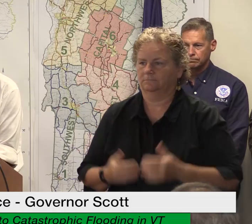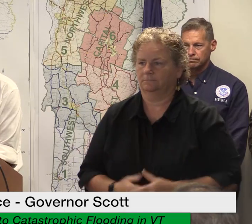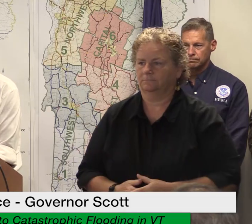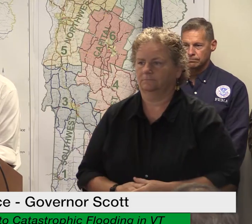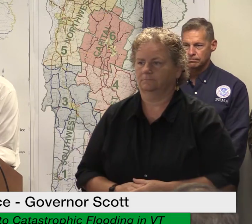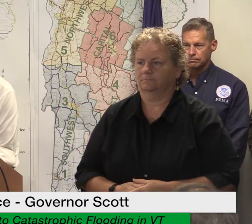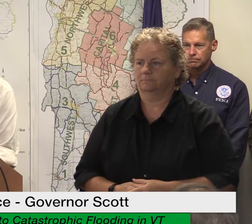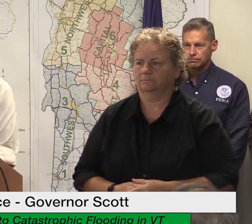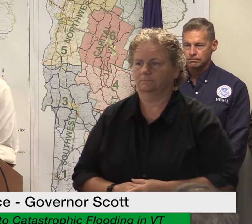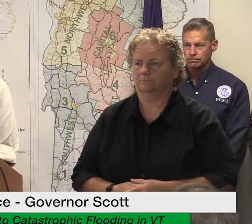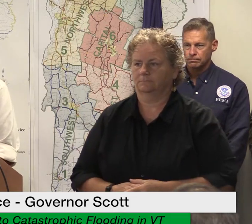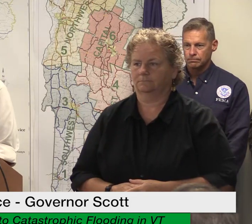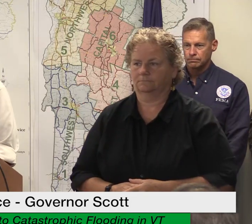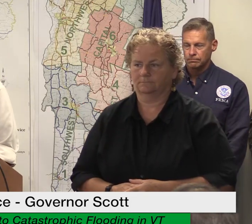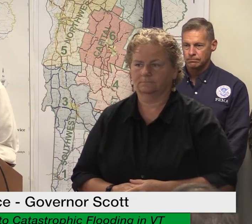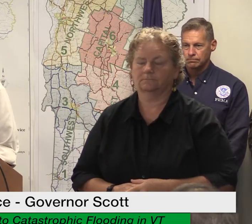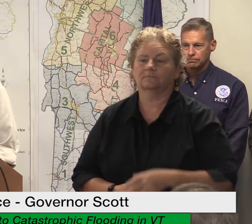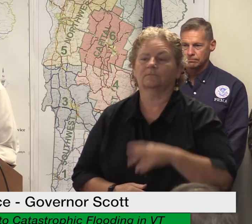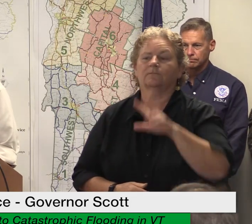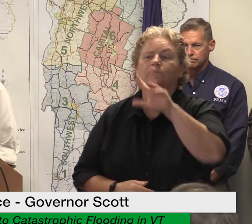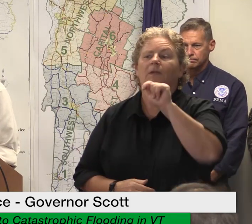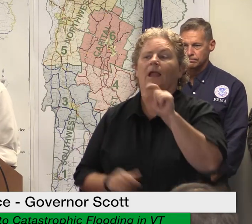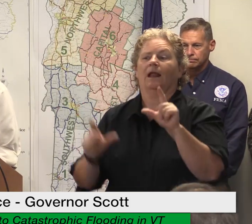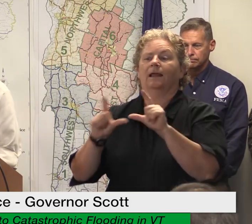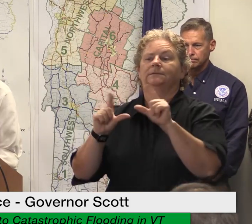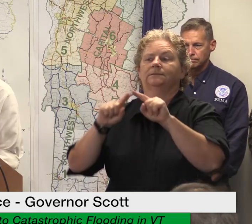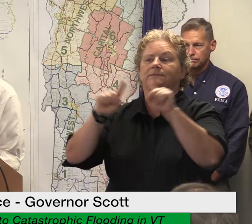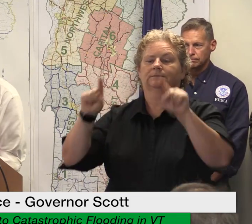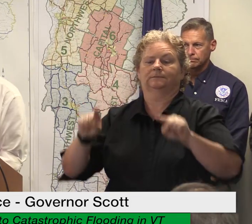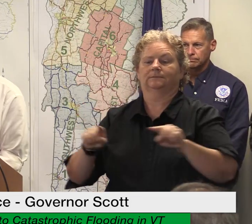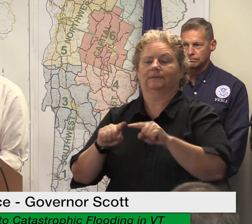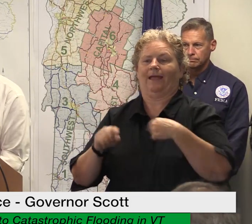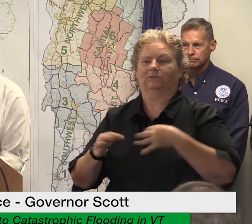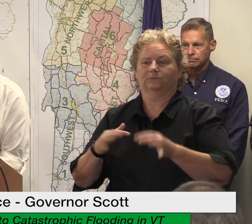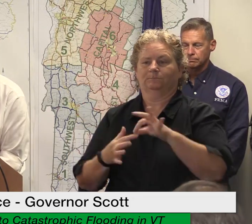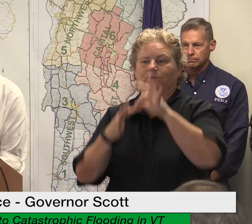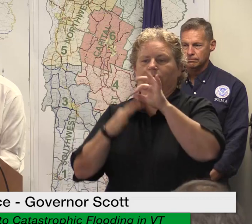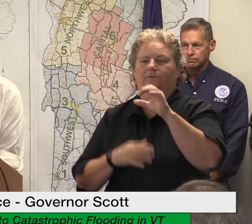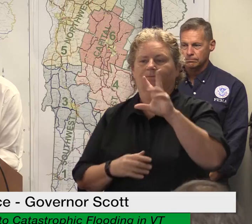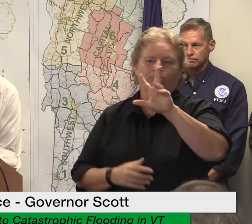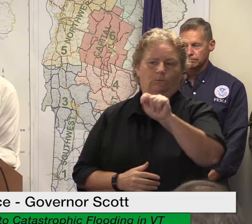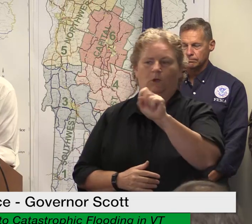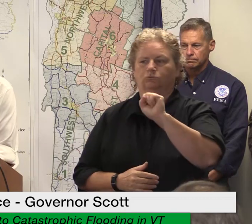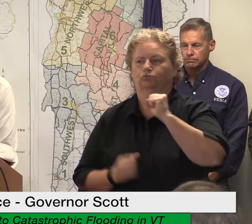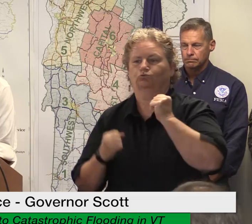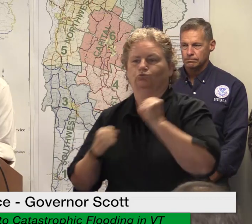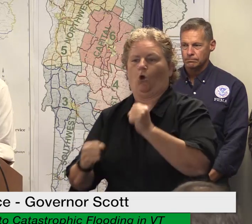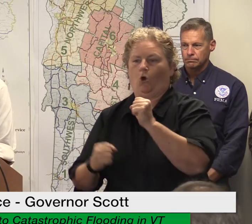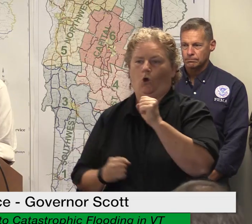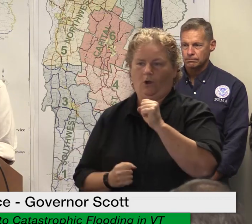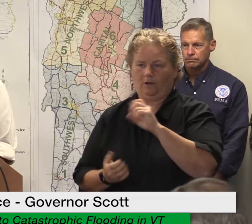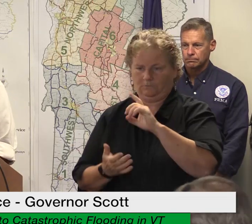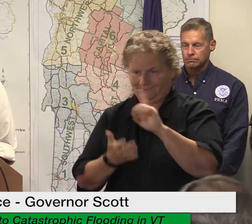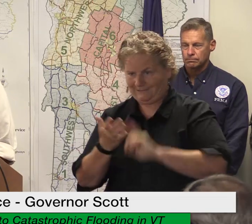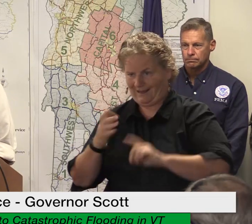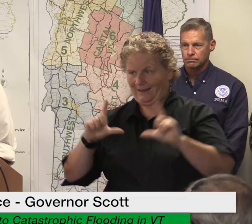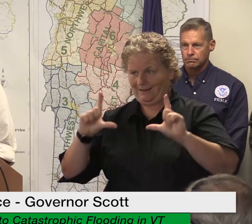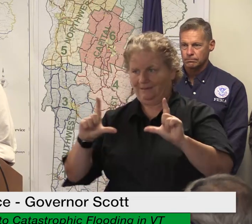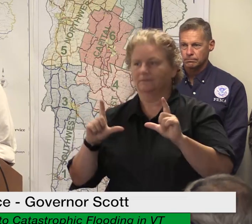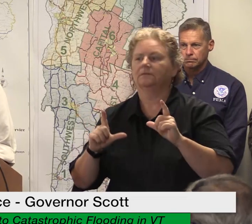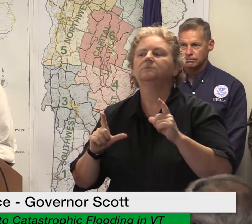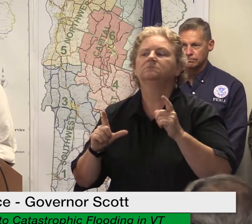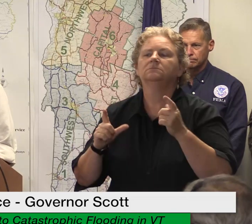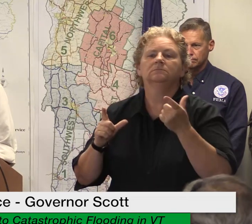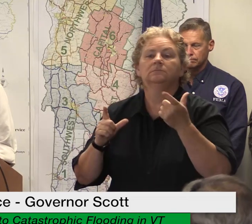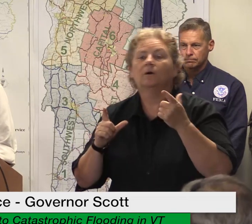we will be bringing them back with a slightly new design and that will also raise funds for flood